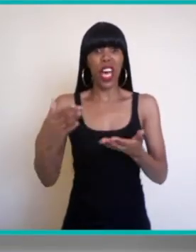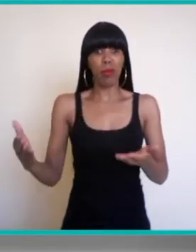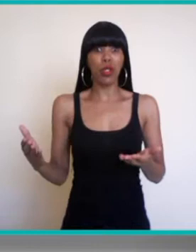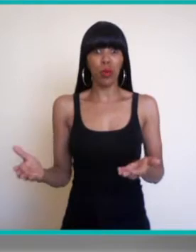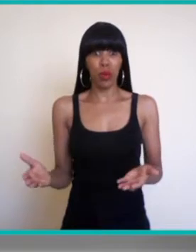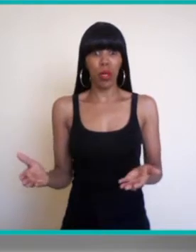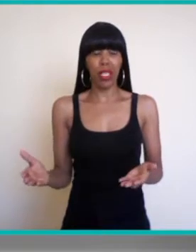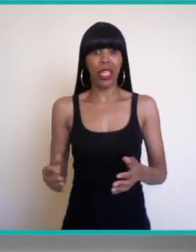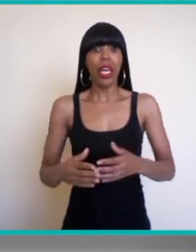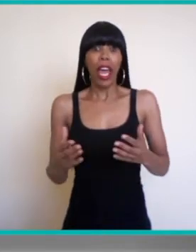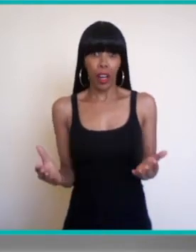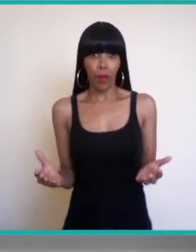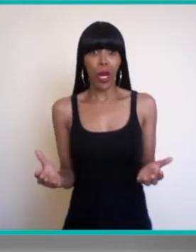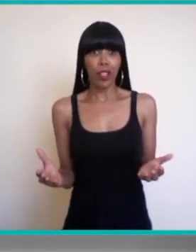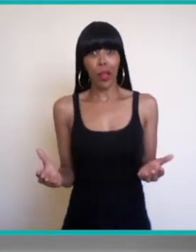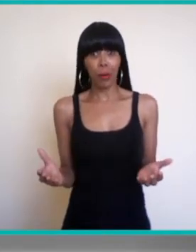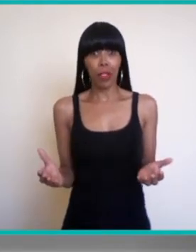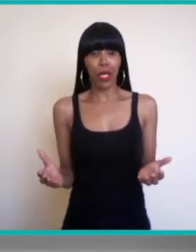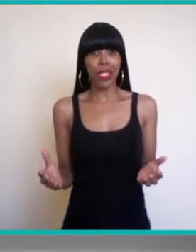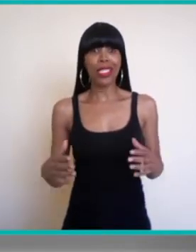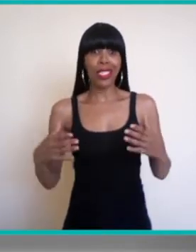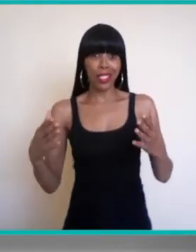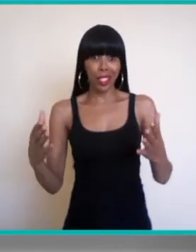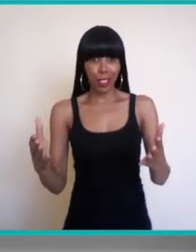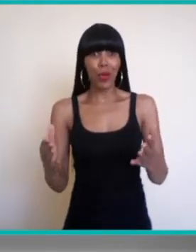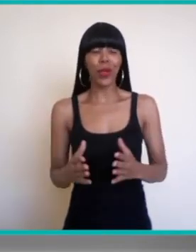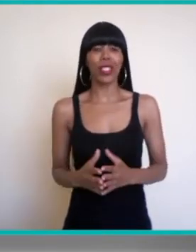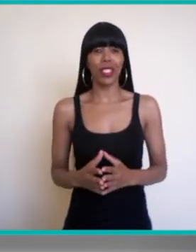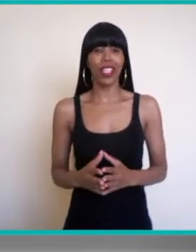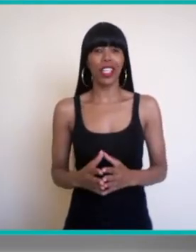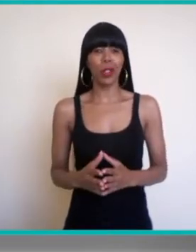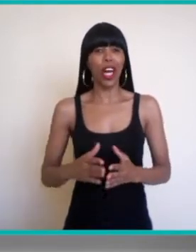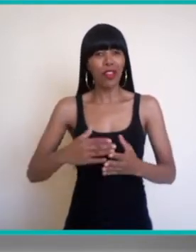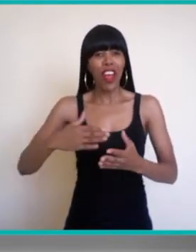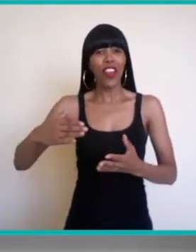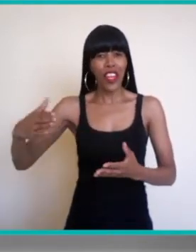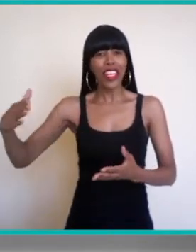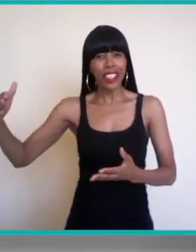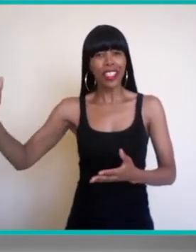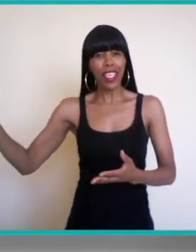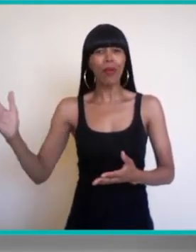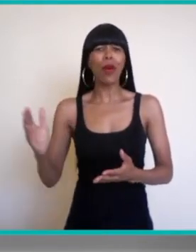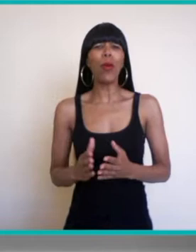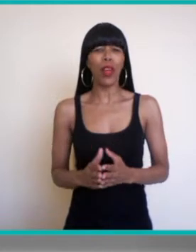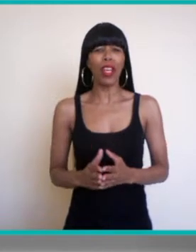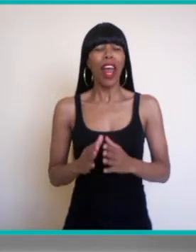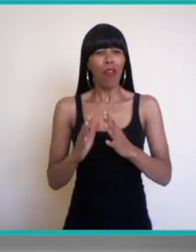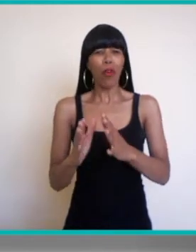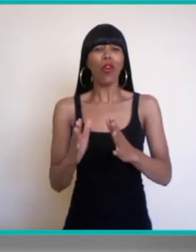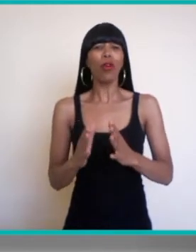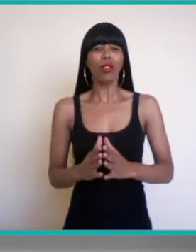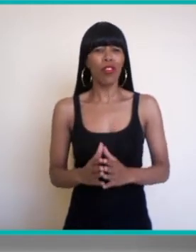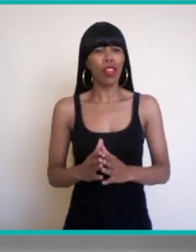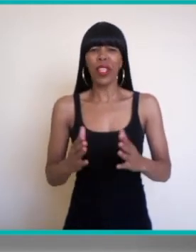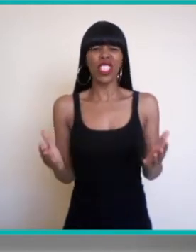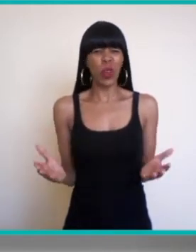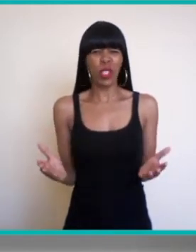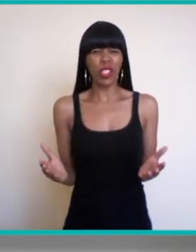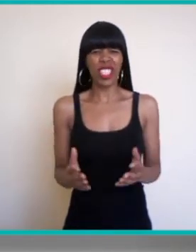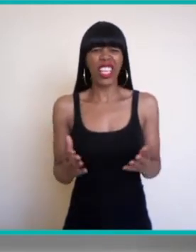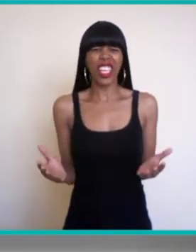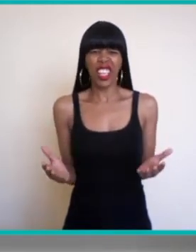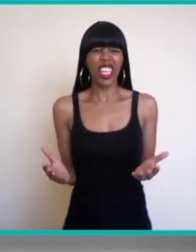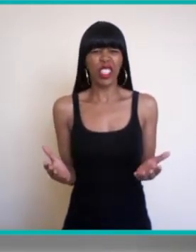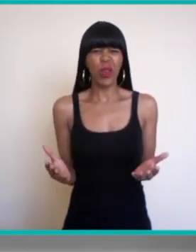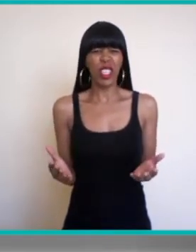give them a time to respond. Everybody that responds and still wants to stay in your life, they get to keep going. And for those of them that